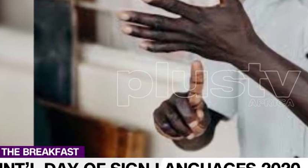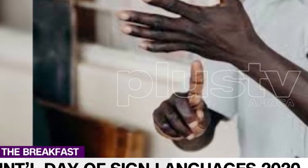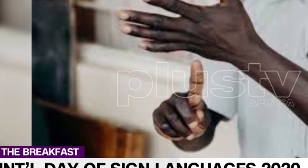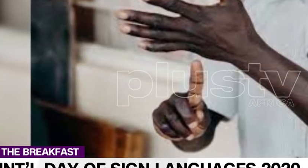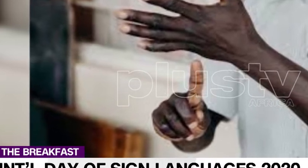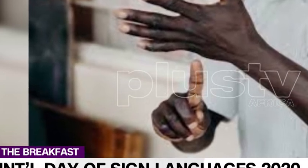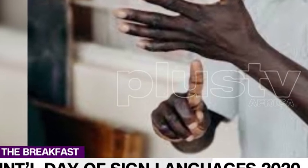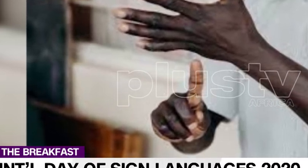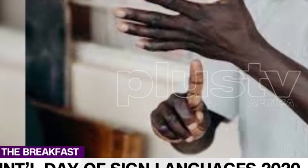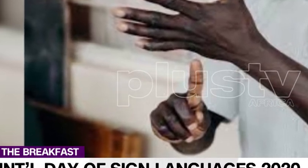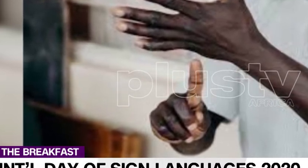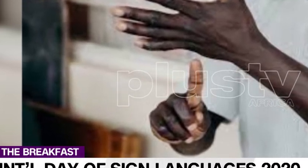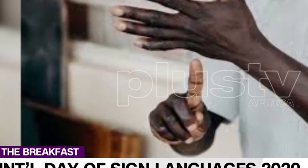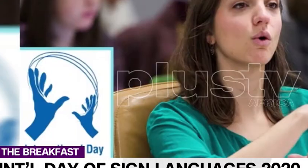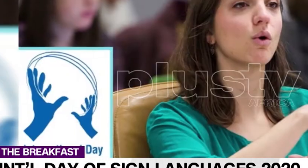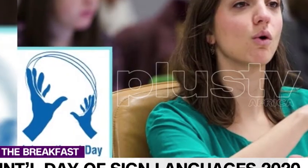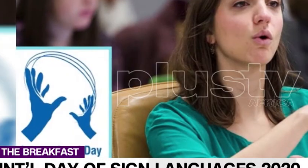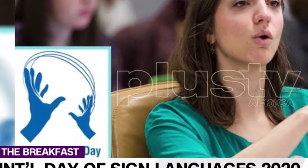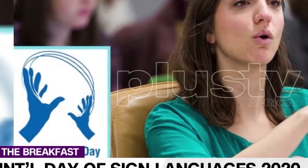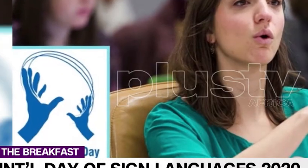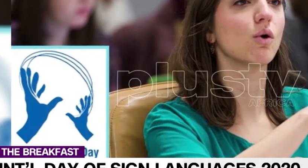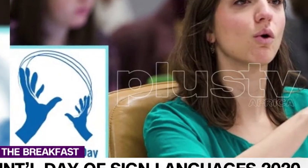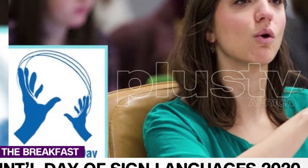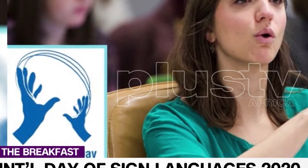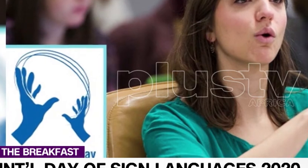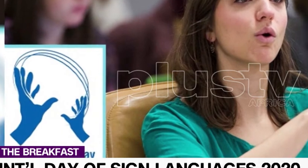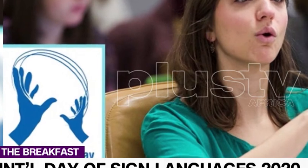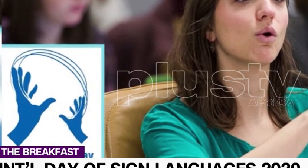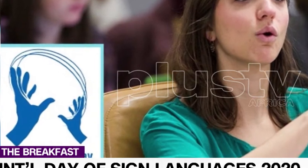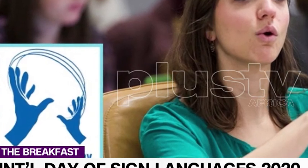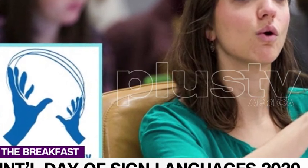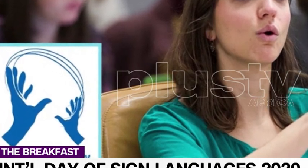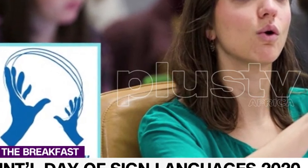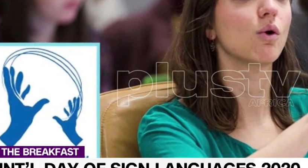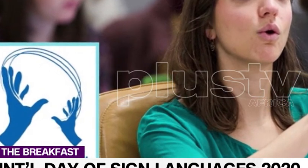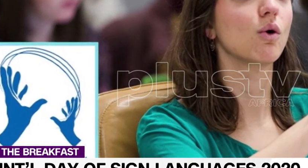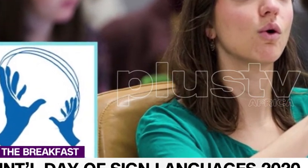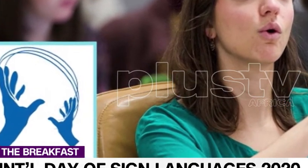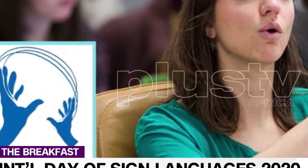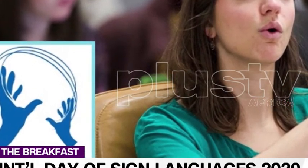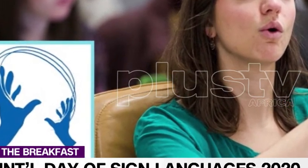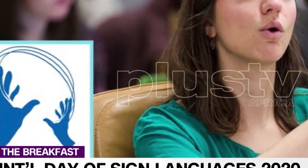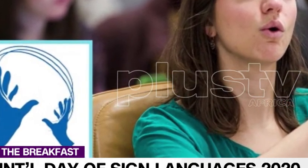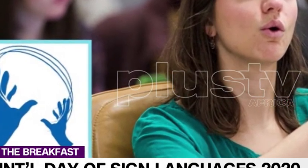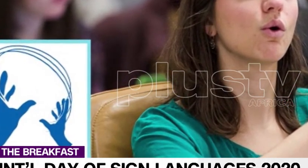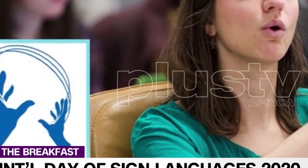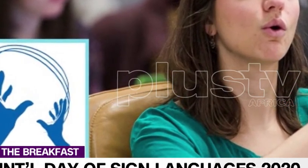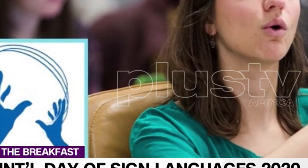associations of deaf people in each country as well as other deaf-led organizations. According to the Federation, there are